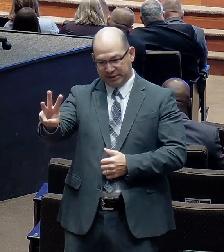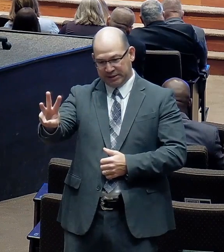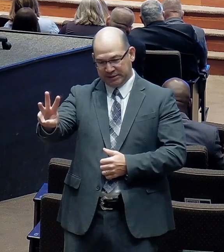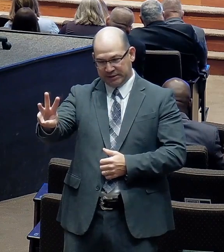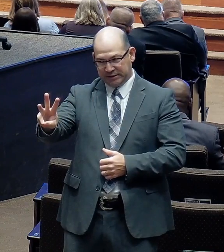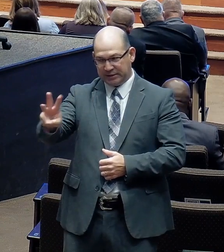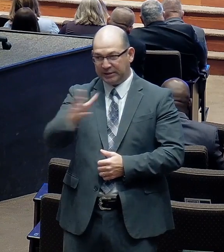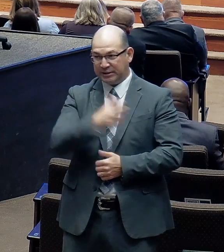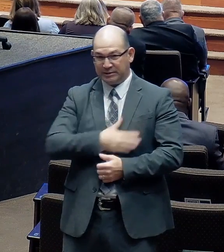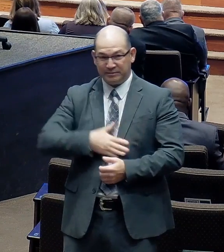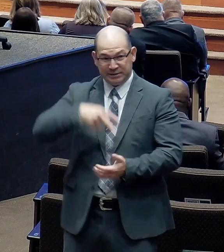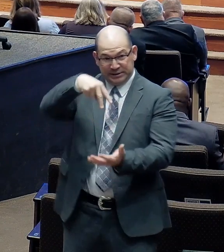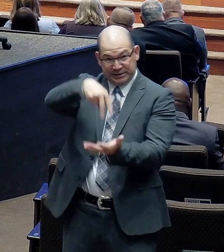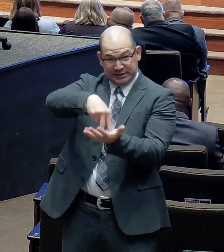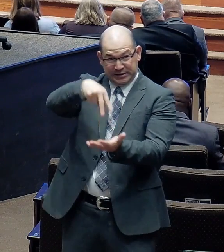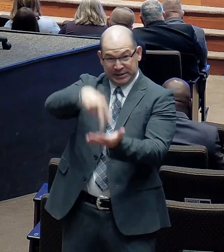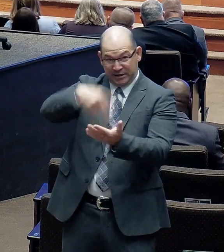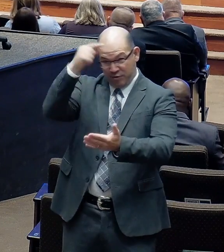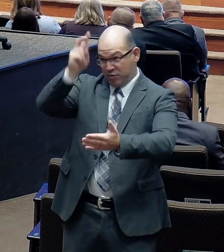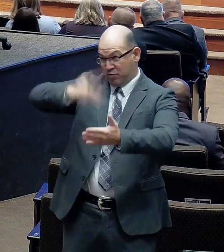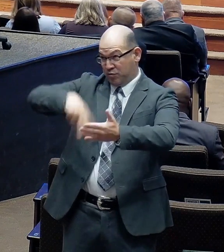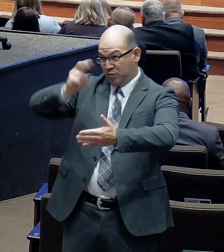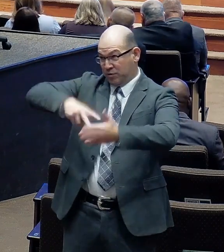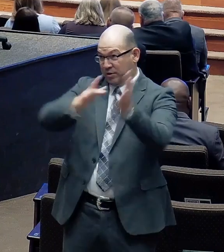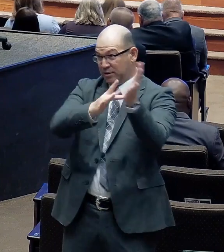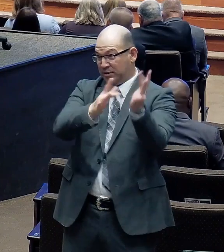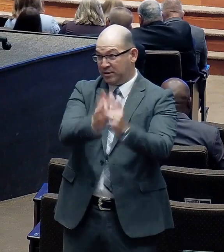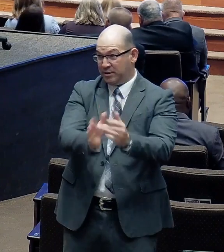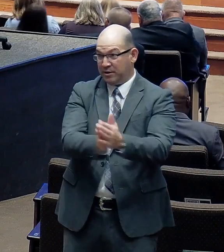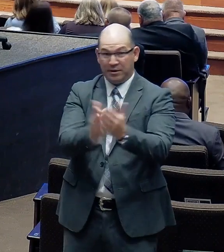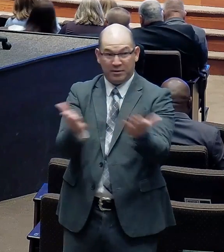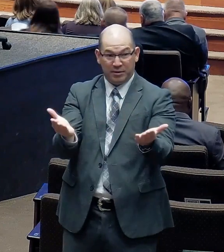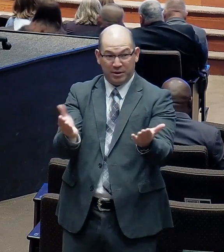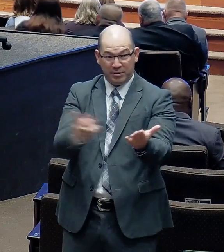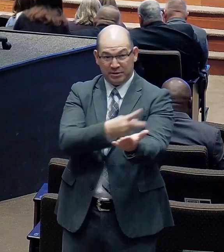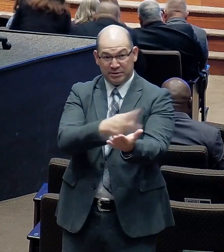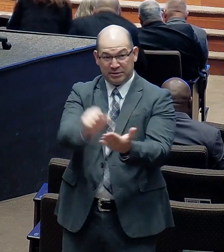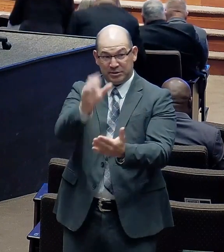God's Word. It won't take you very long to find Psalms. Just look in the middle of your Bible, okay?